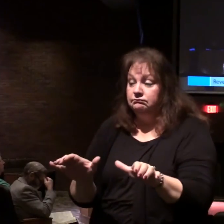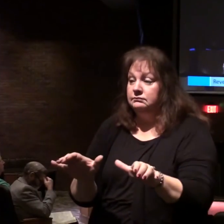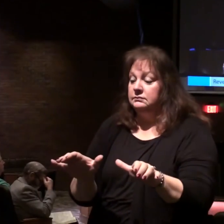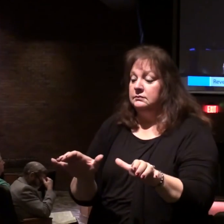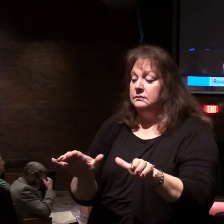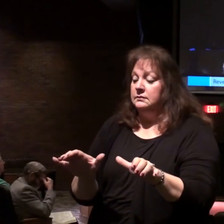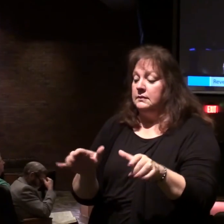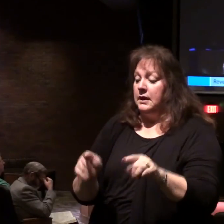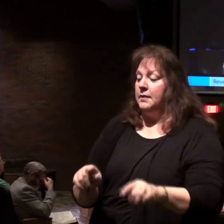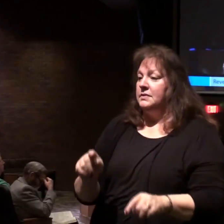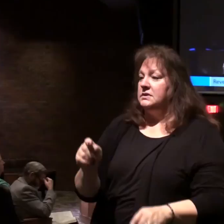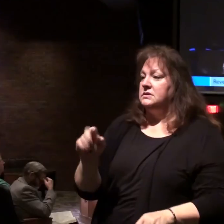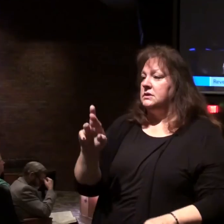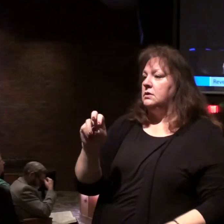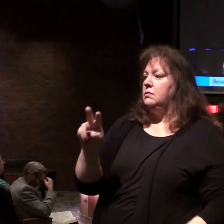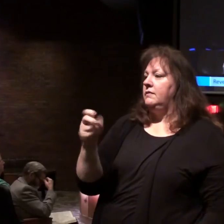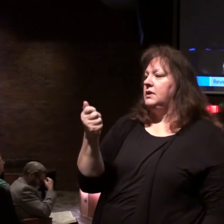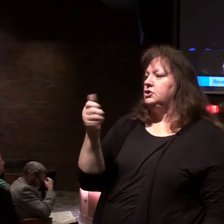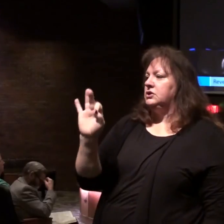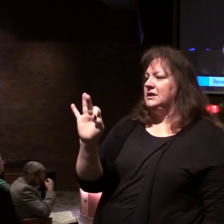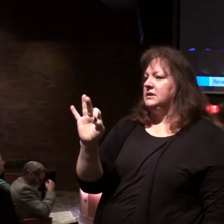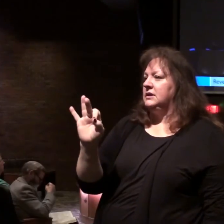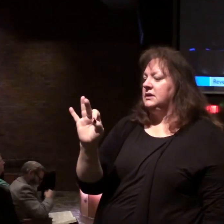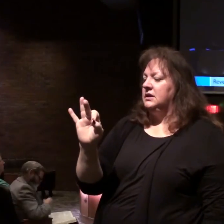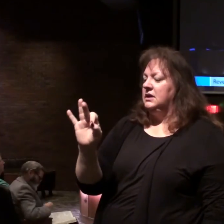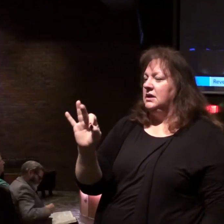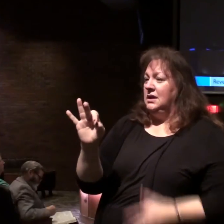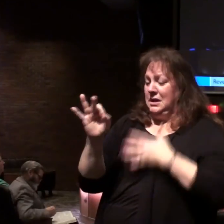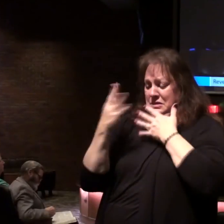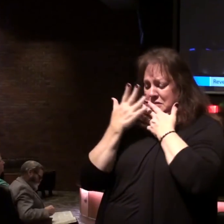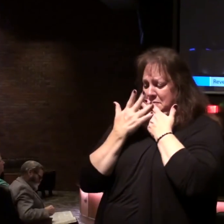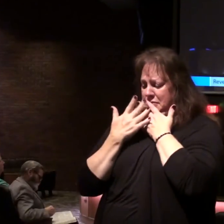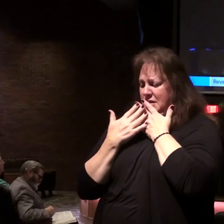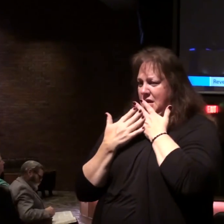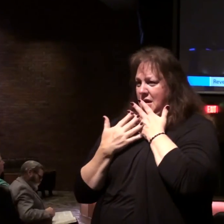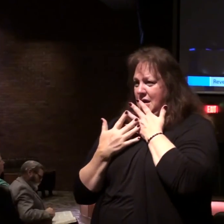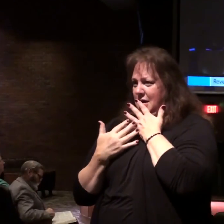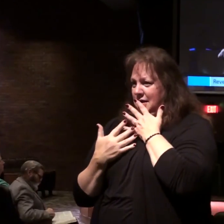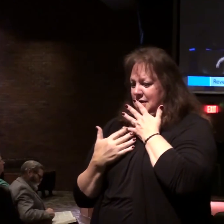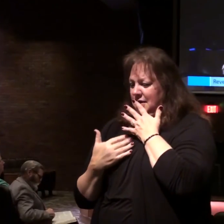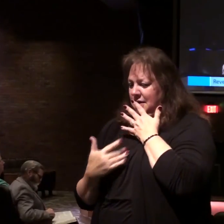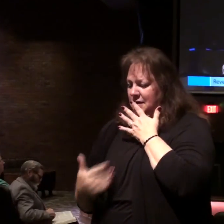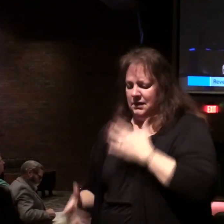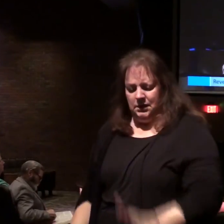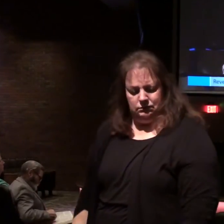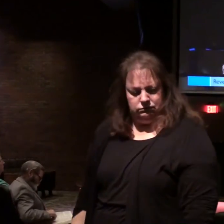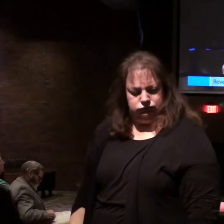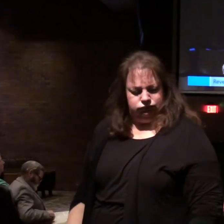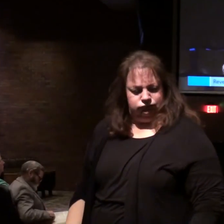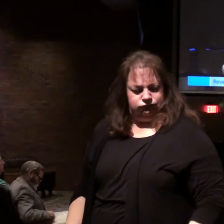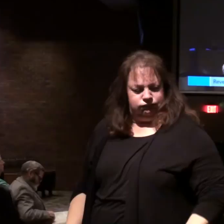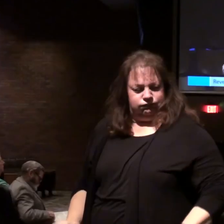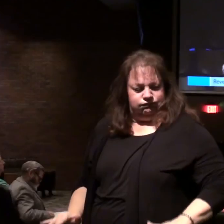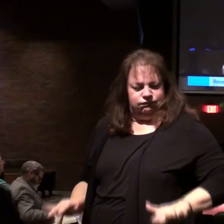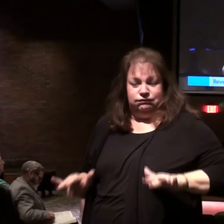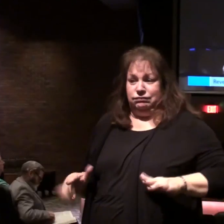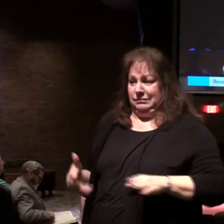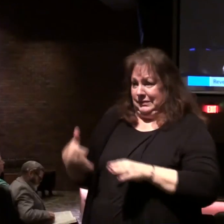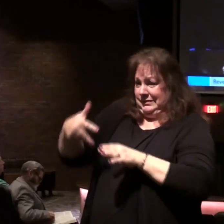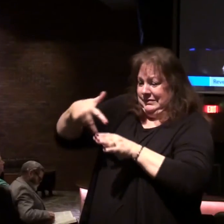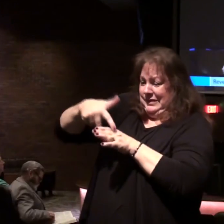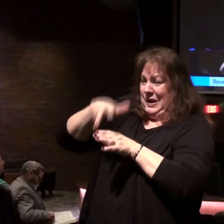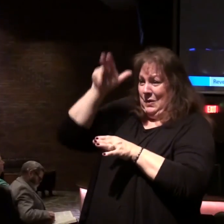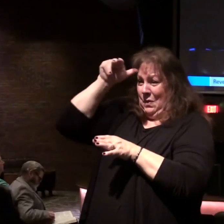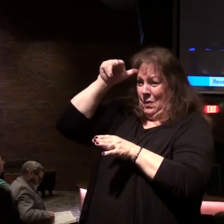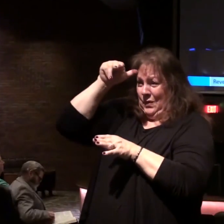in chapter 19. this blood flowing to the horse's bridles for a distance of